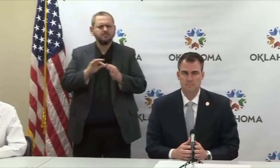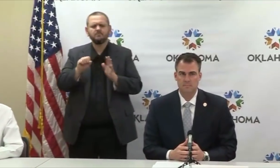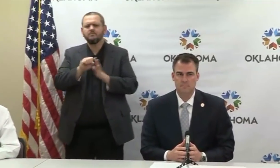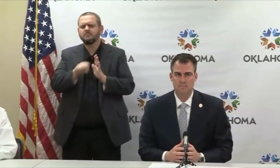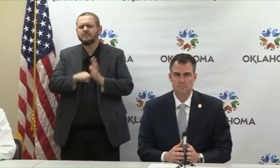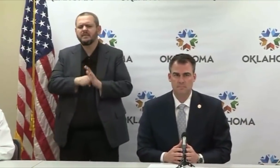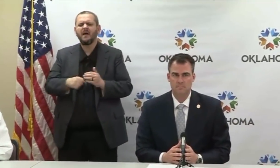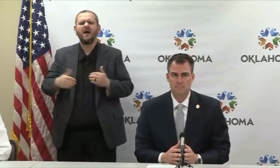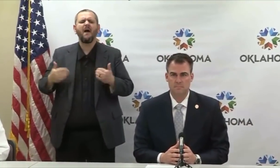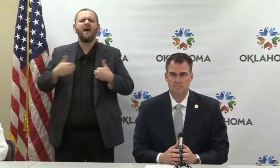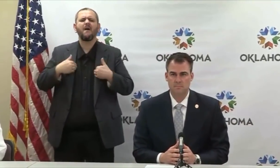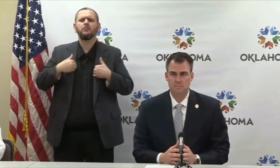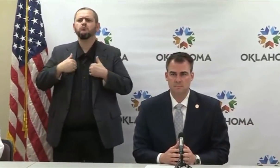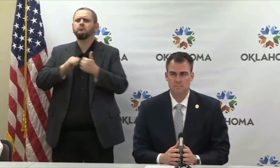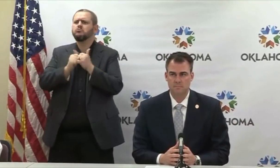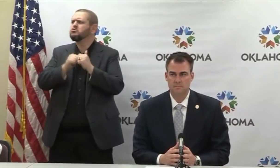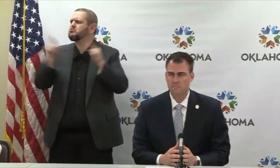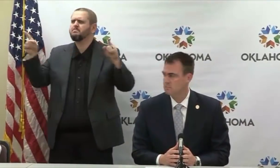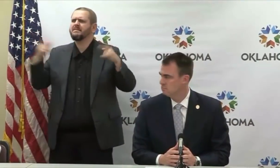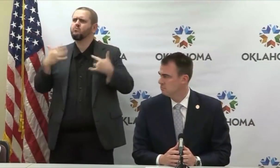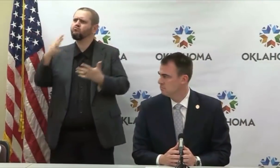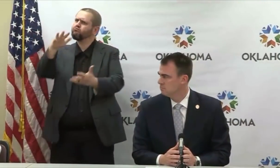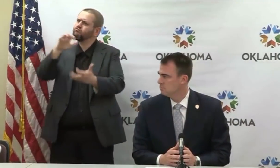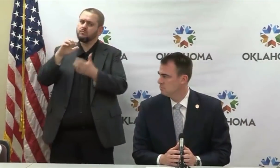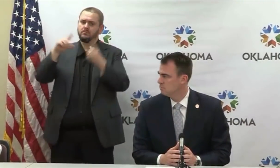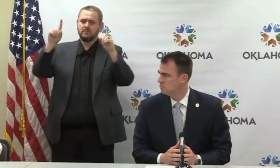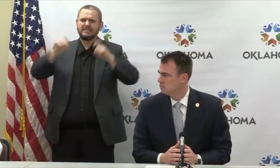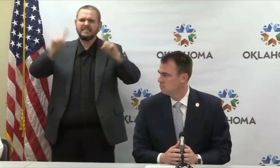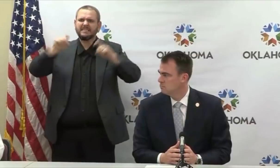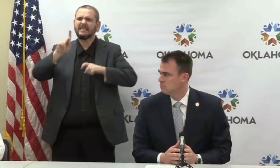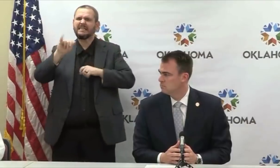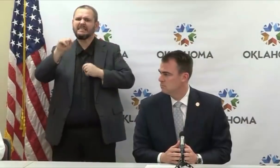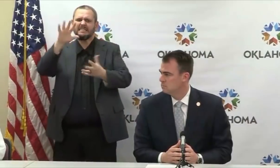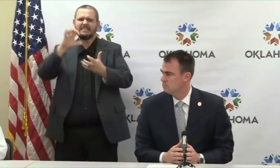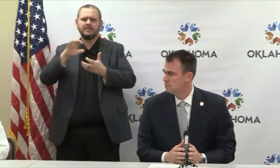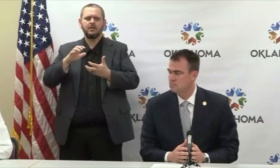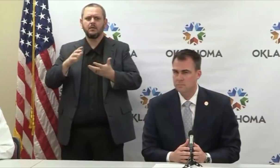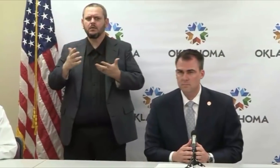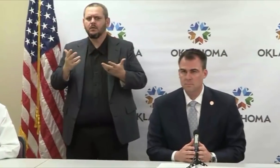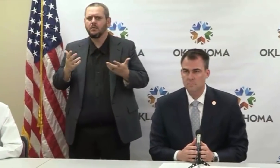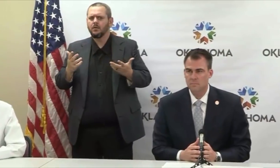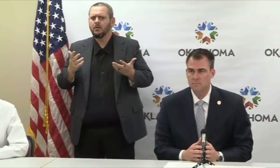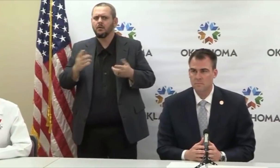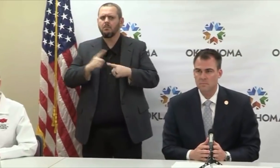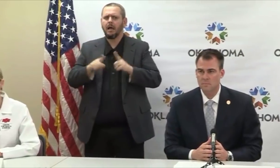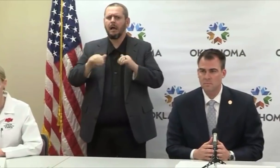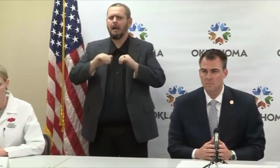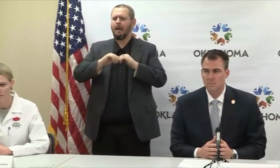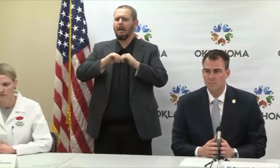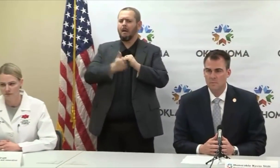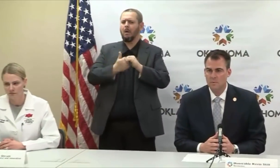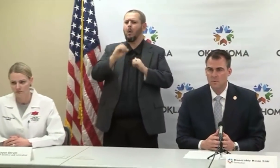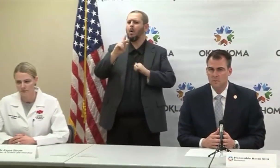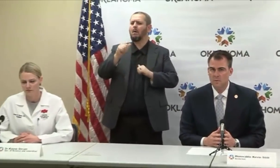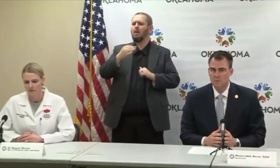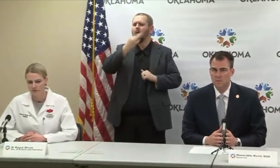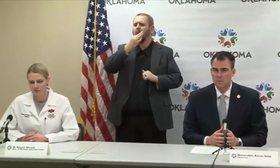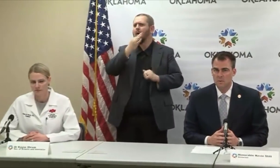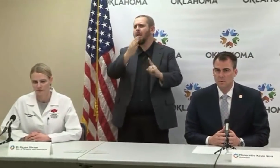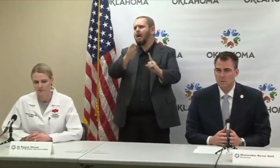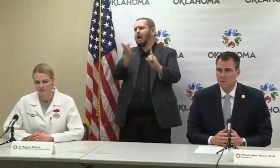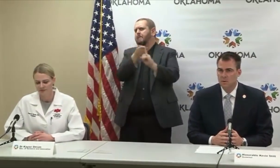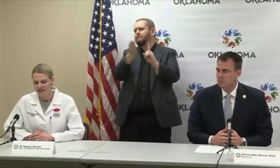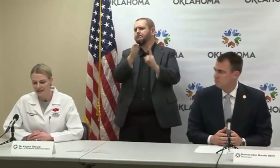to what steps you and your team are taking to improve Oklahoma's ability to get more tests? And Dr. Schrum was just credited for her work on this front. What exactly does that work